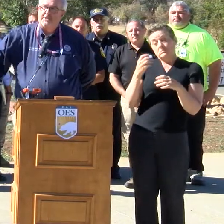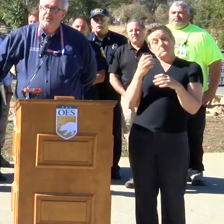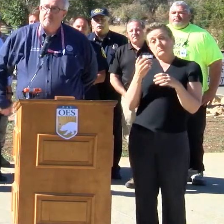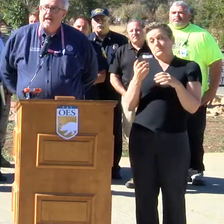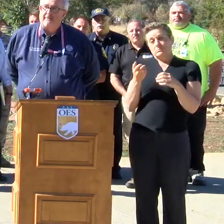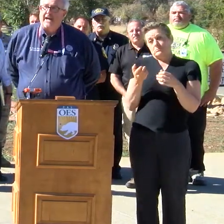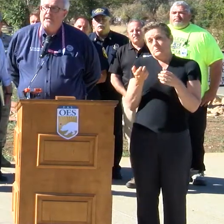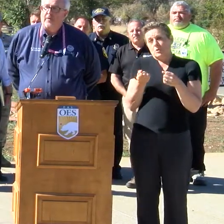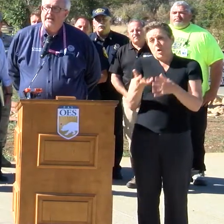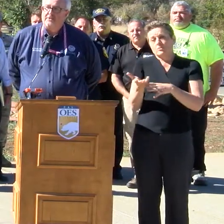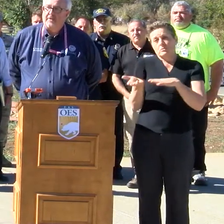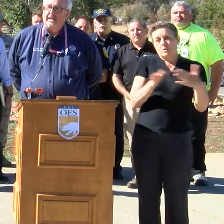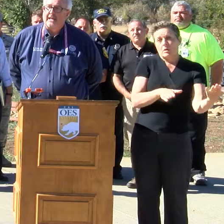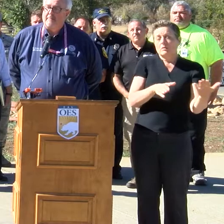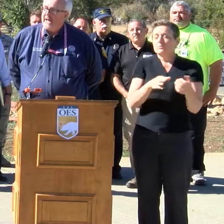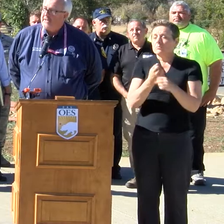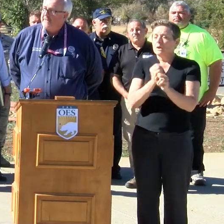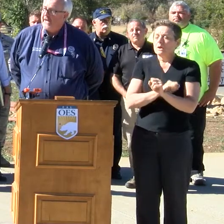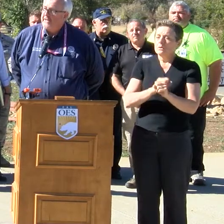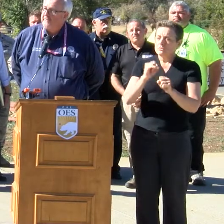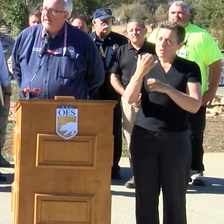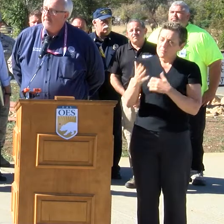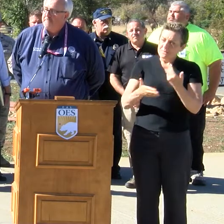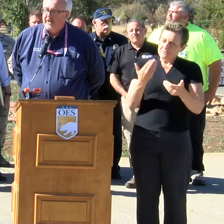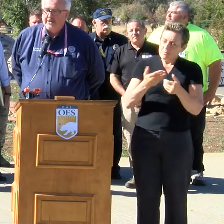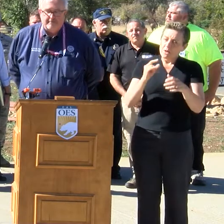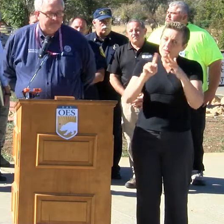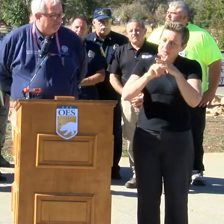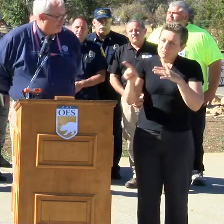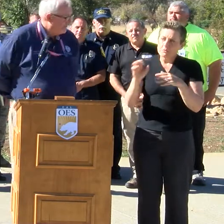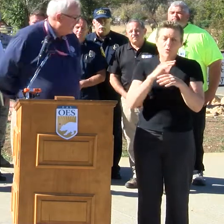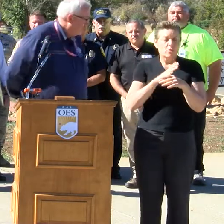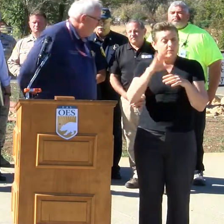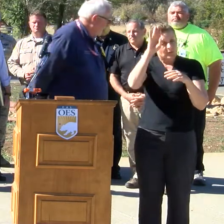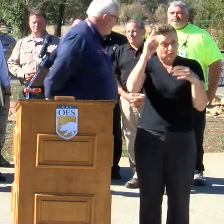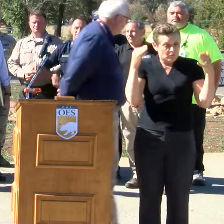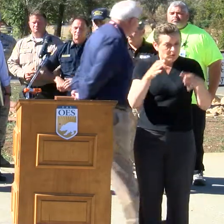jobs easier by evacuating so they can get back to fighting the fire. Thank you.